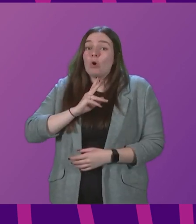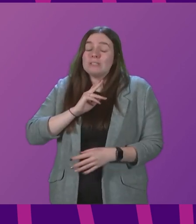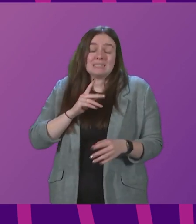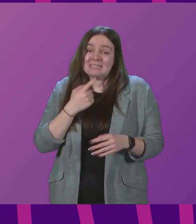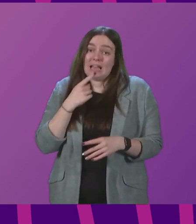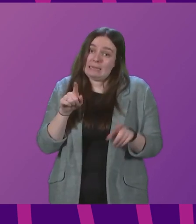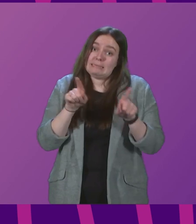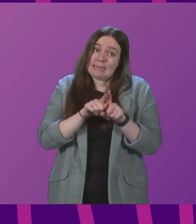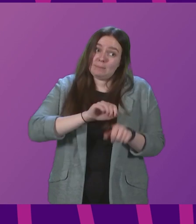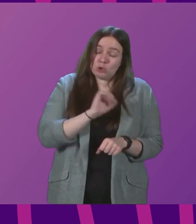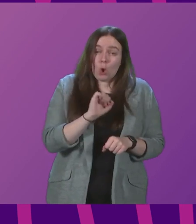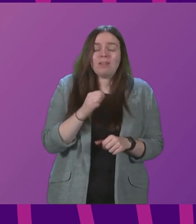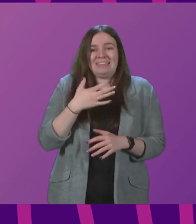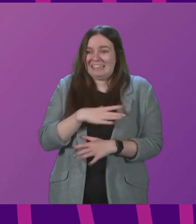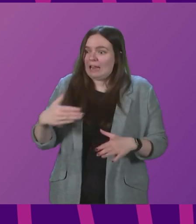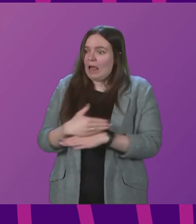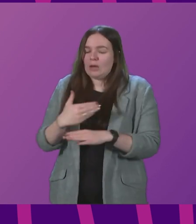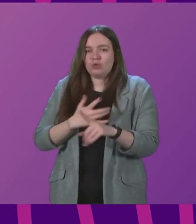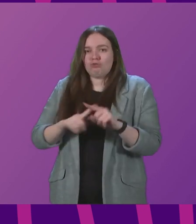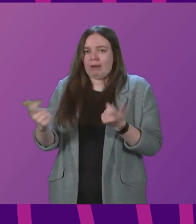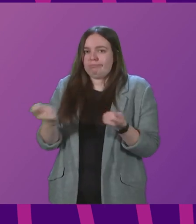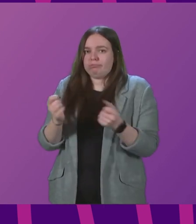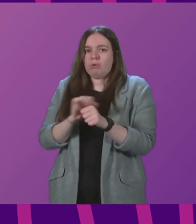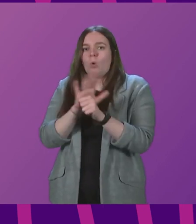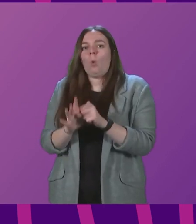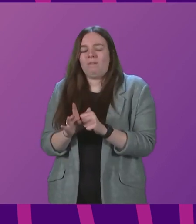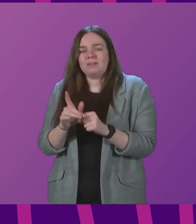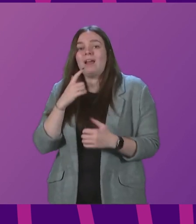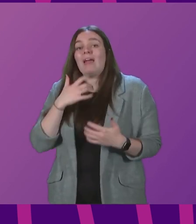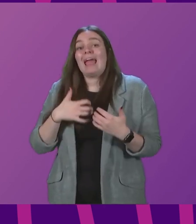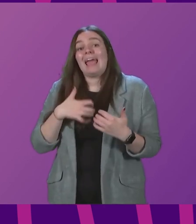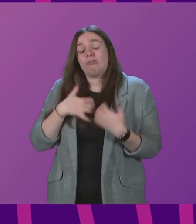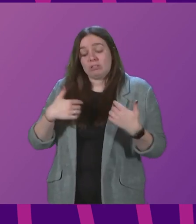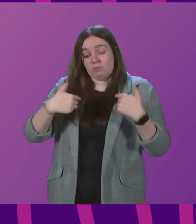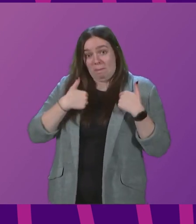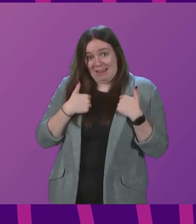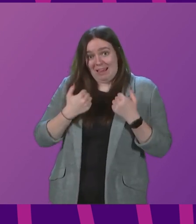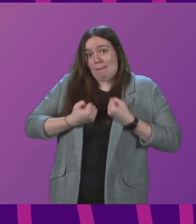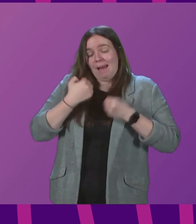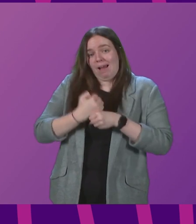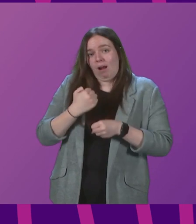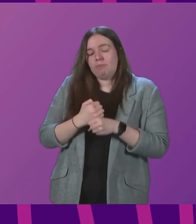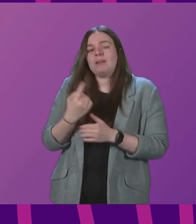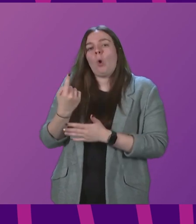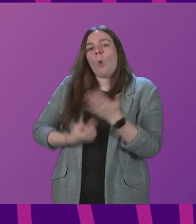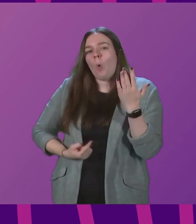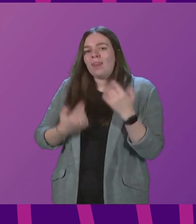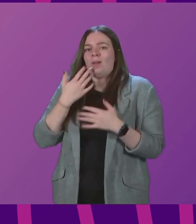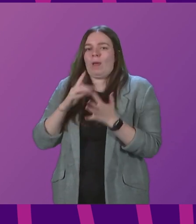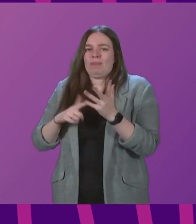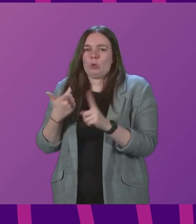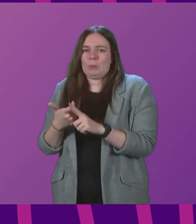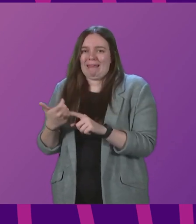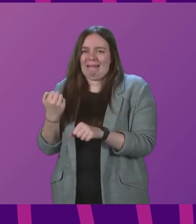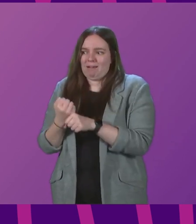Scotland, action needs to be taken to get COVID under control. The interest for me and my government is that it is only when the UK government act for